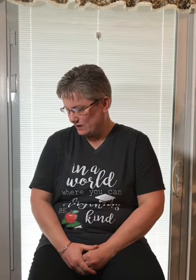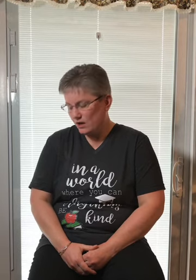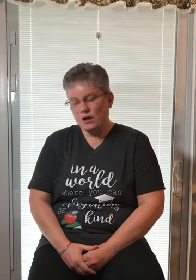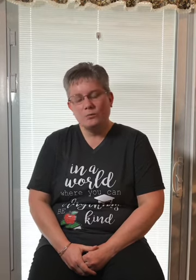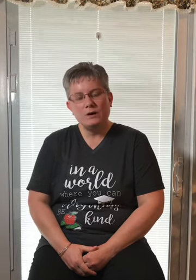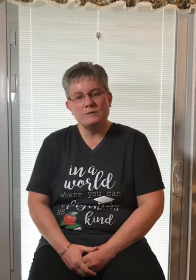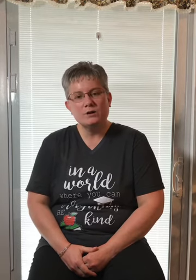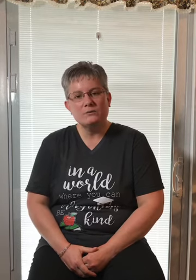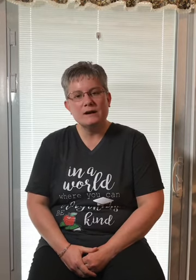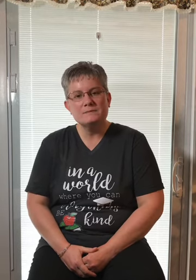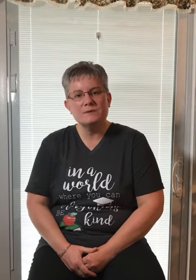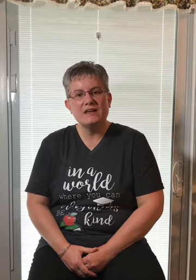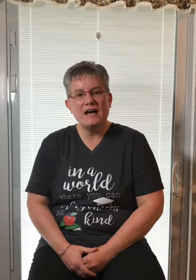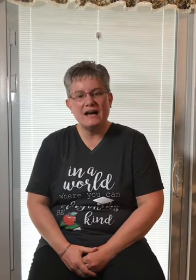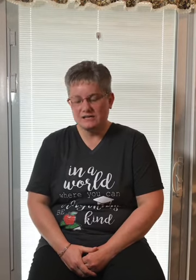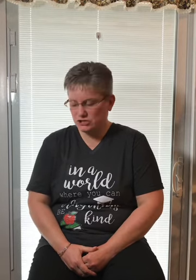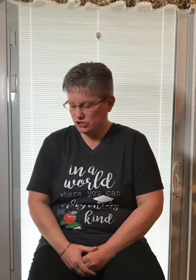What word rhymes with hush?